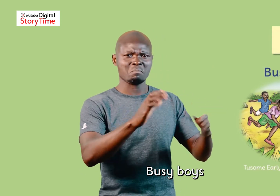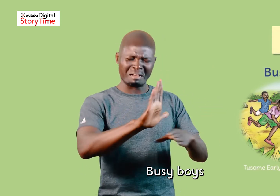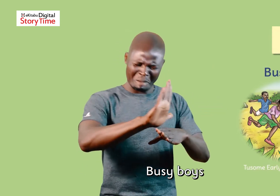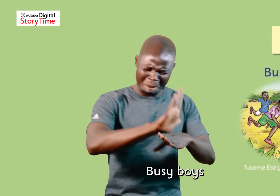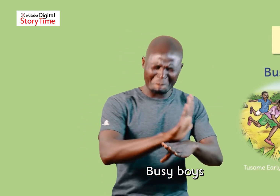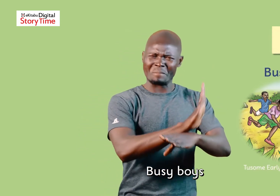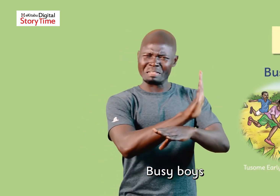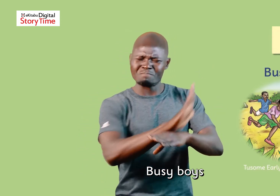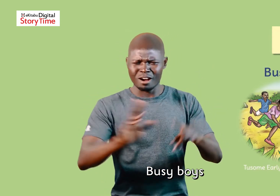busy boys